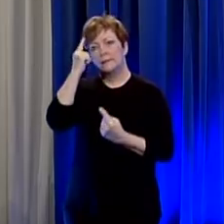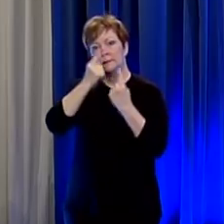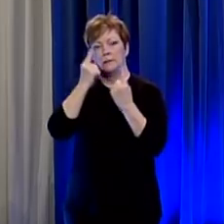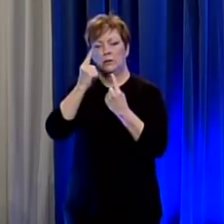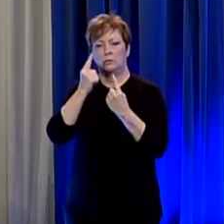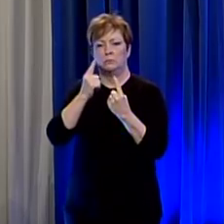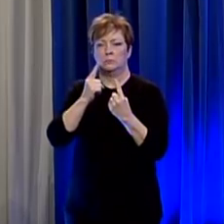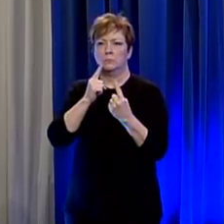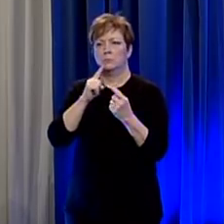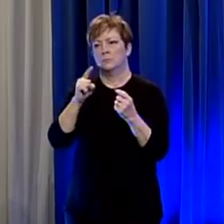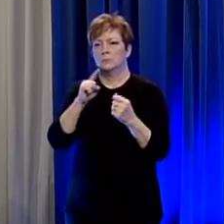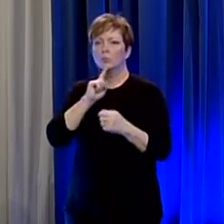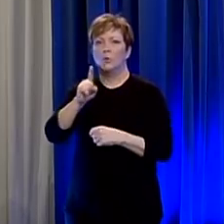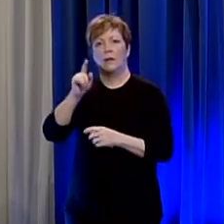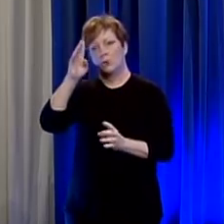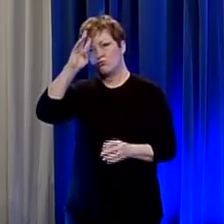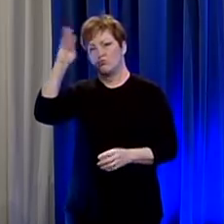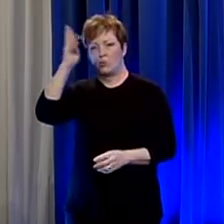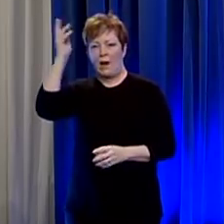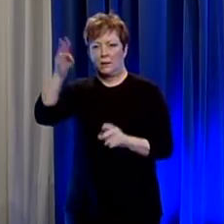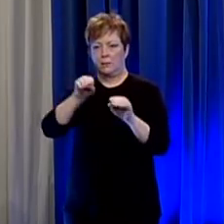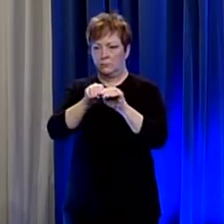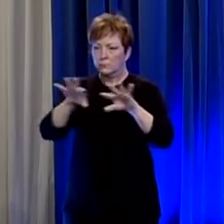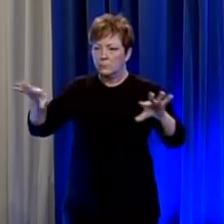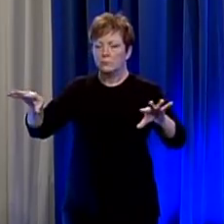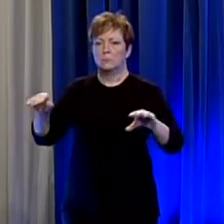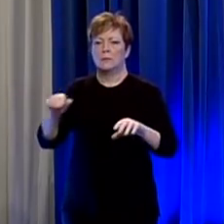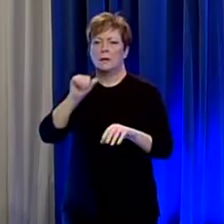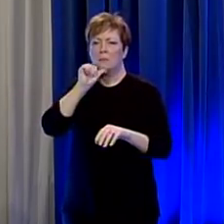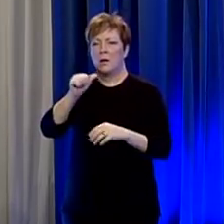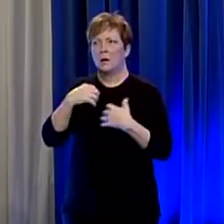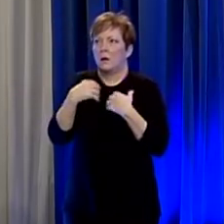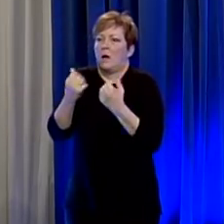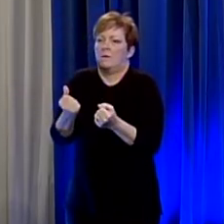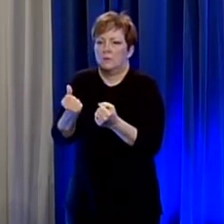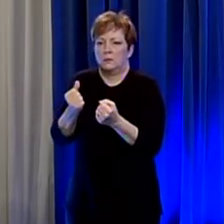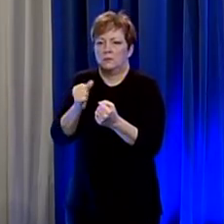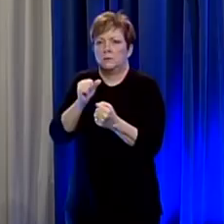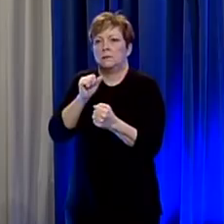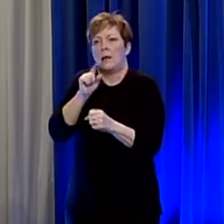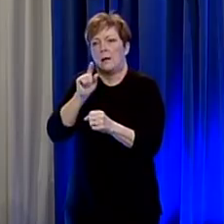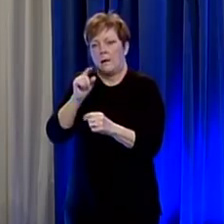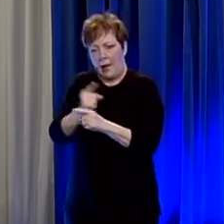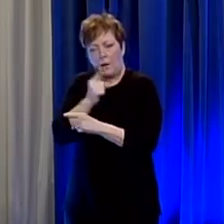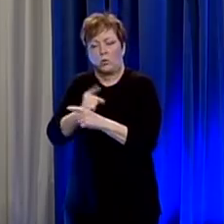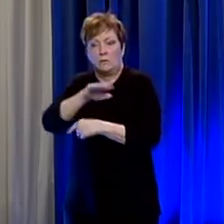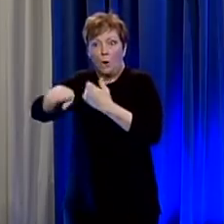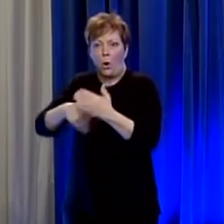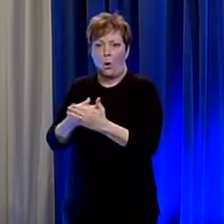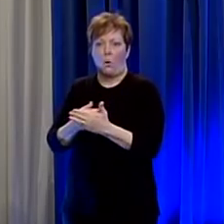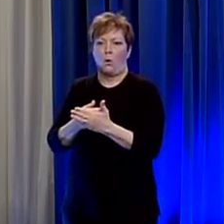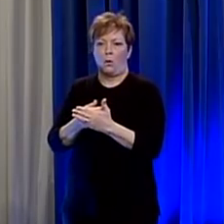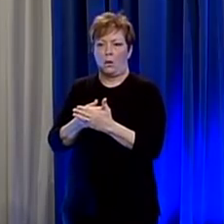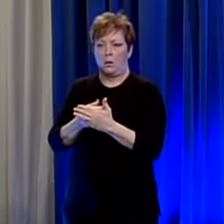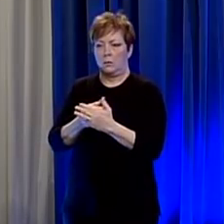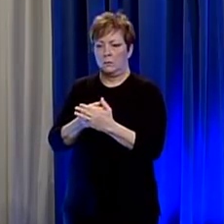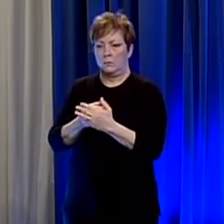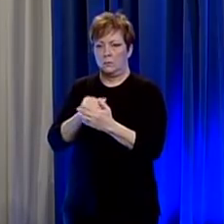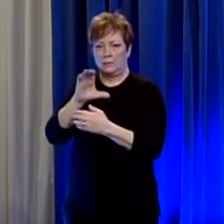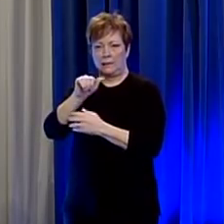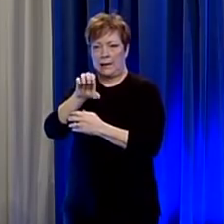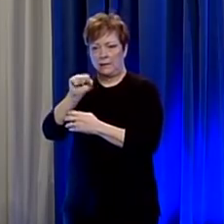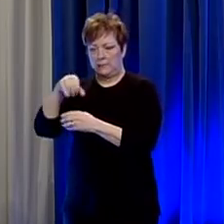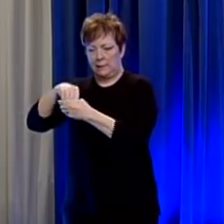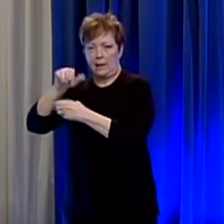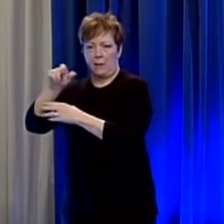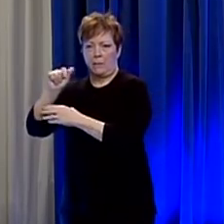random distribution i'm not confident that that's actually accurate of all the cases in alabama given the relatively small numbers we have right now